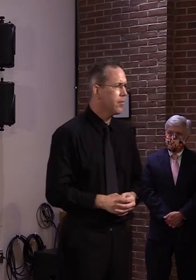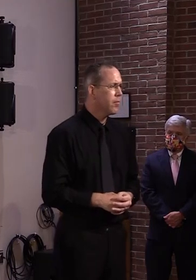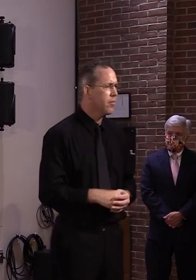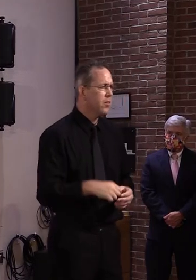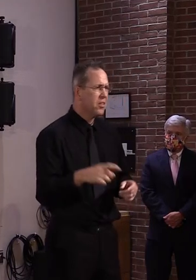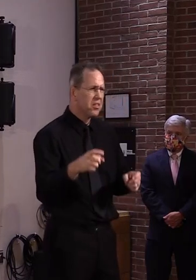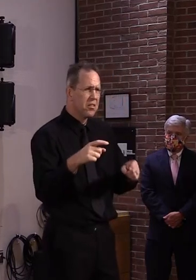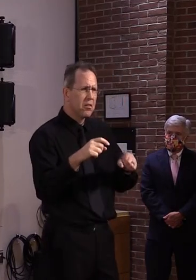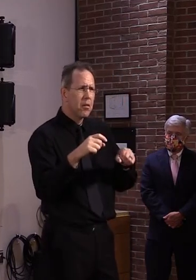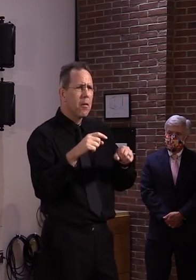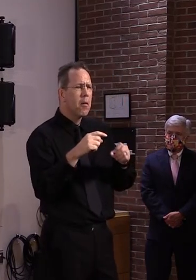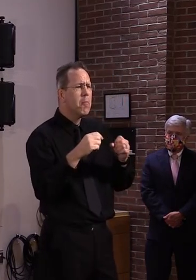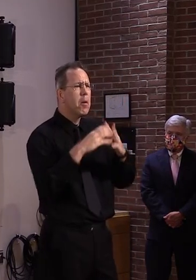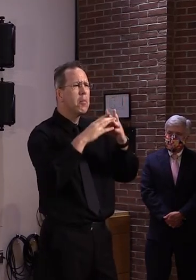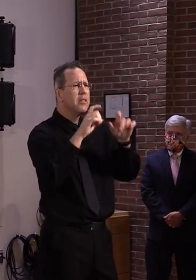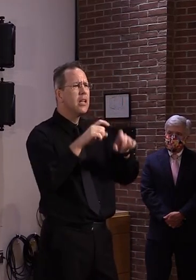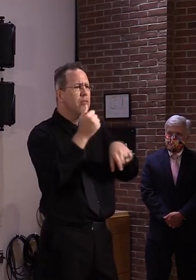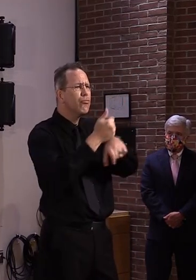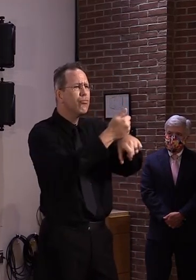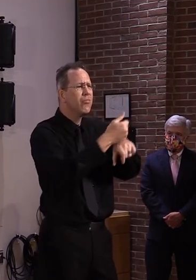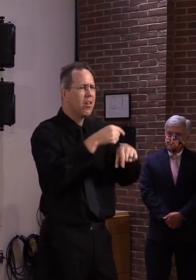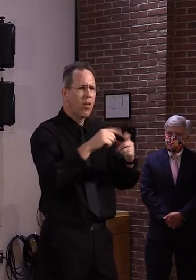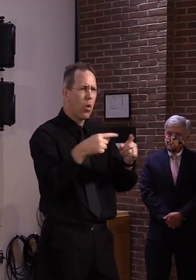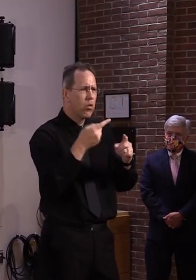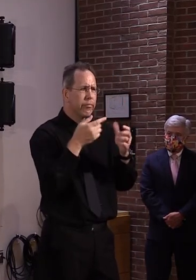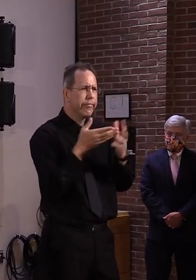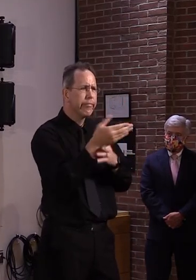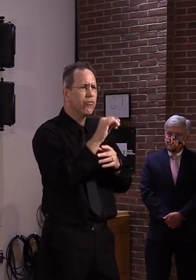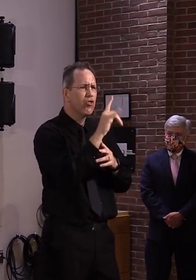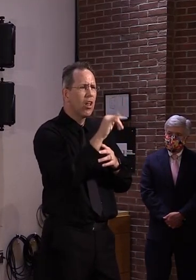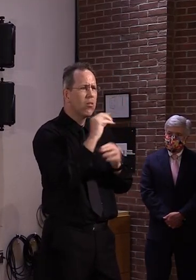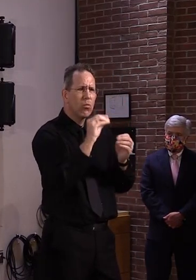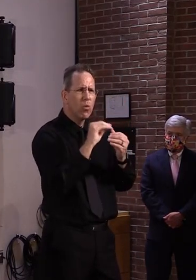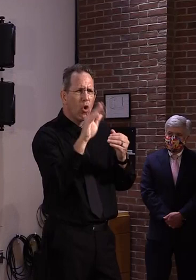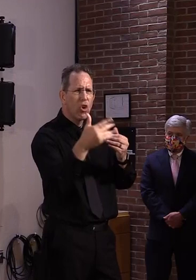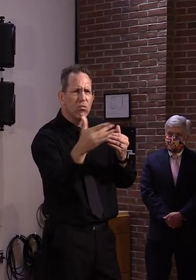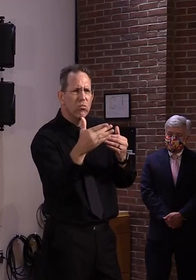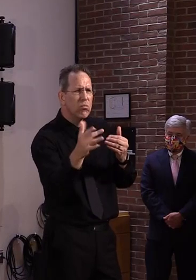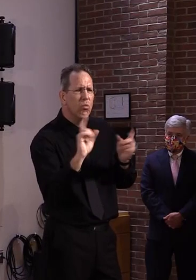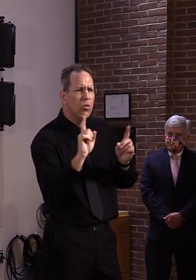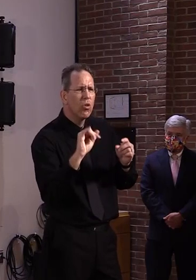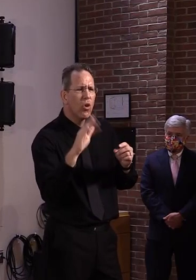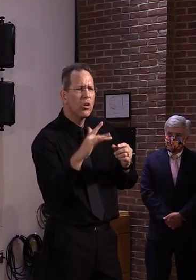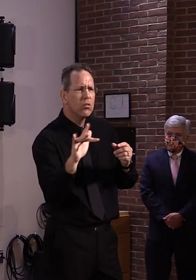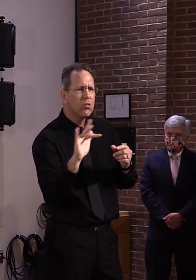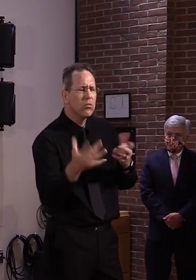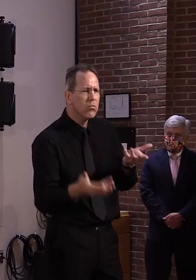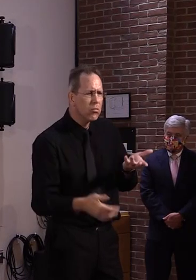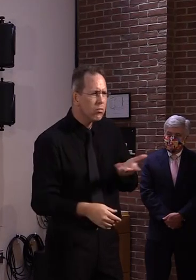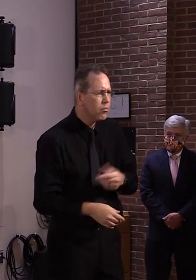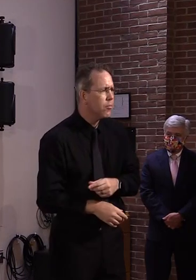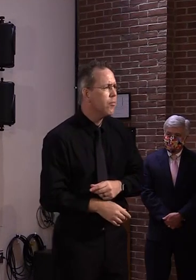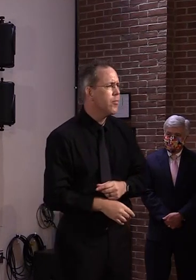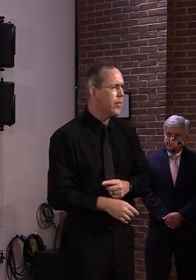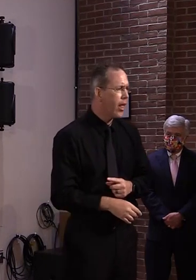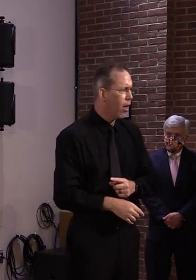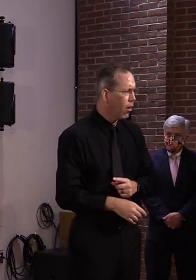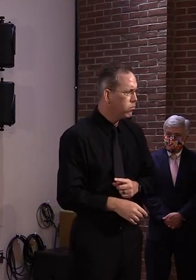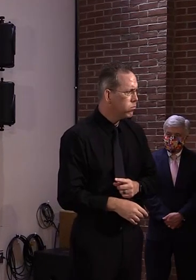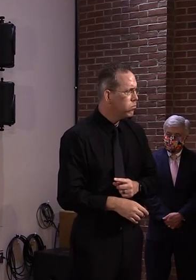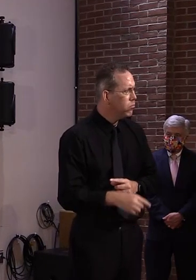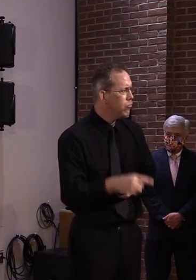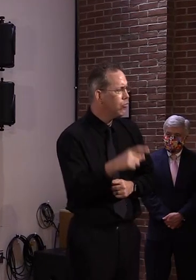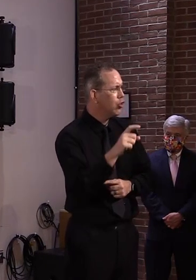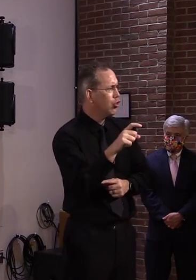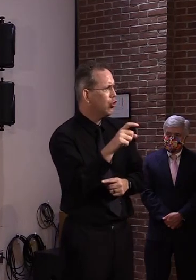I can't imagine us stopping the strategy knowing that they have provided such an important outlet.